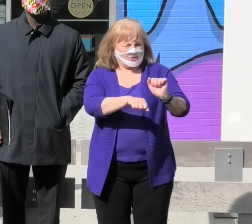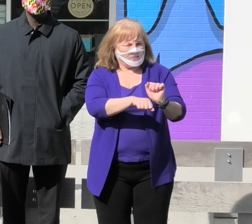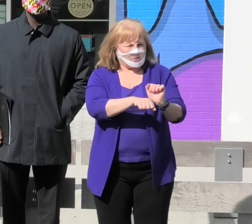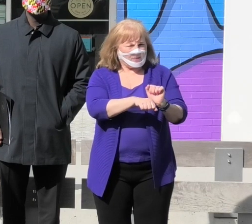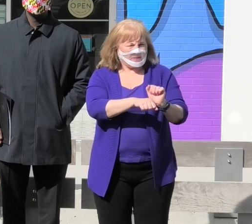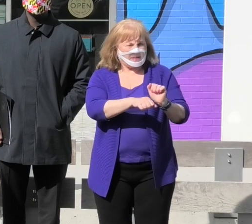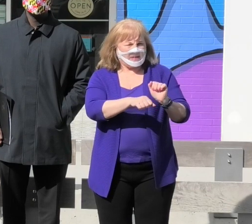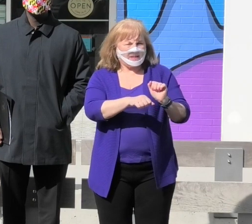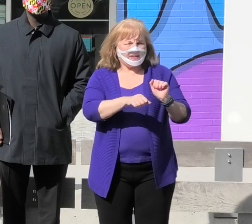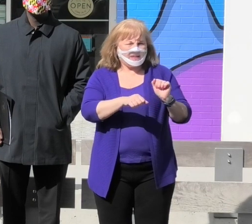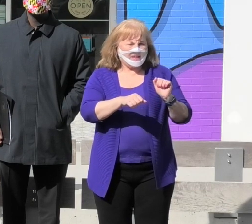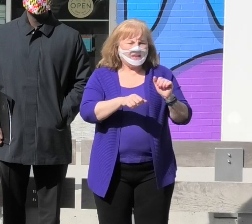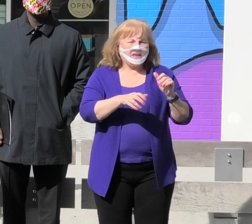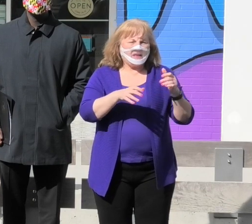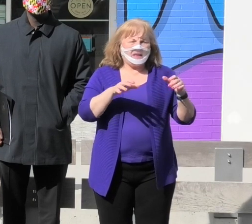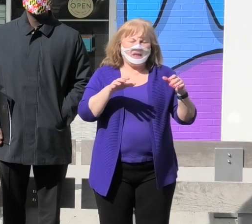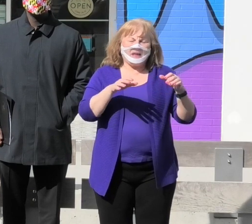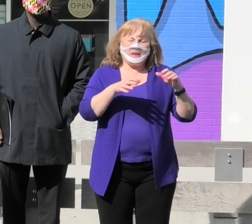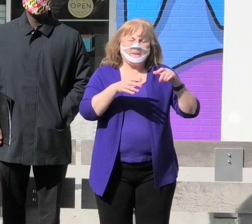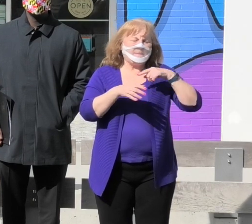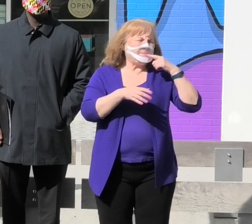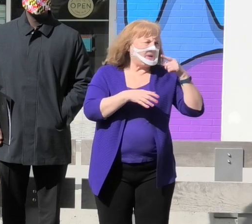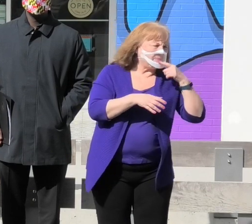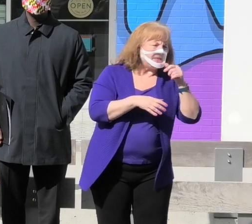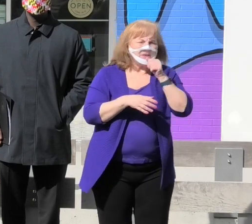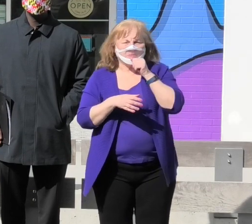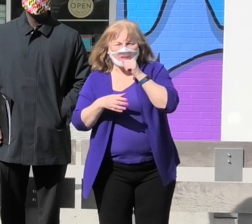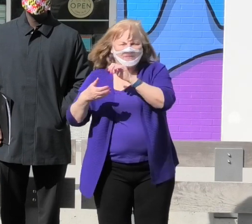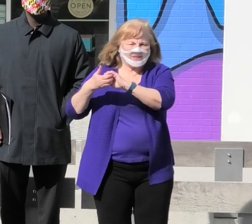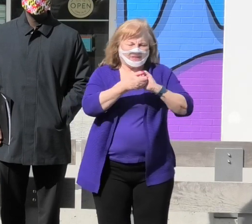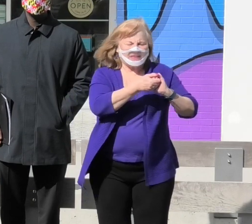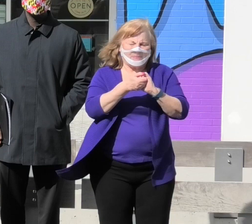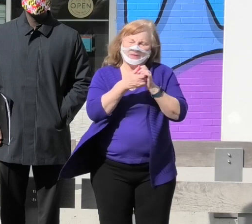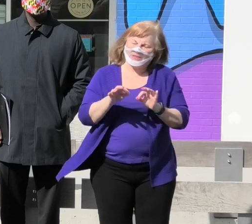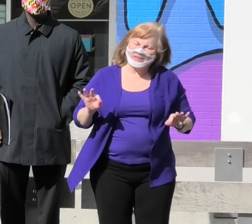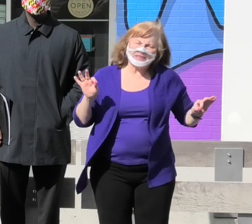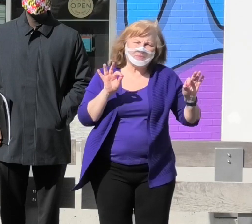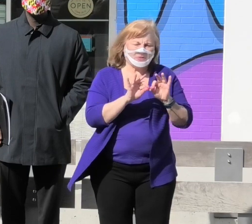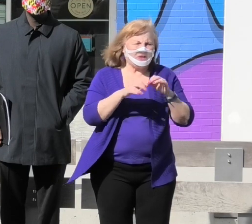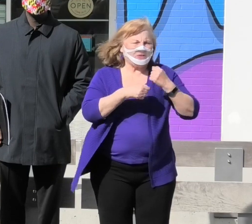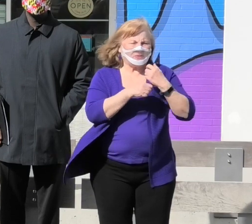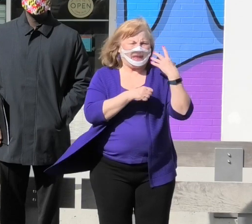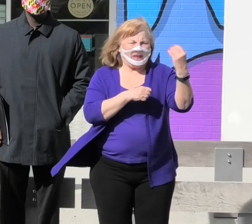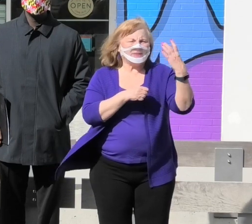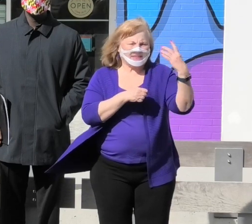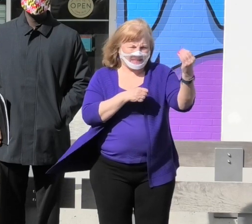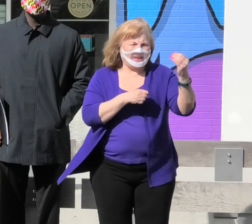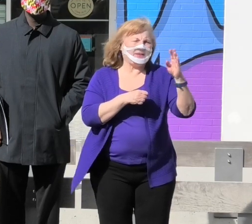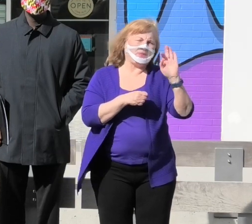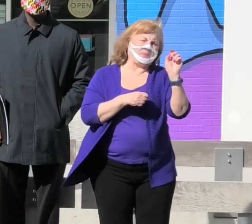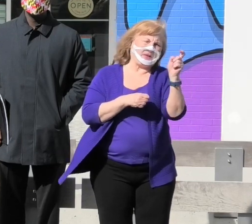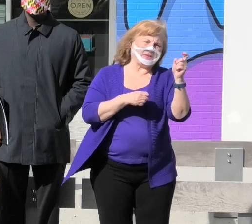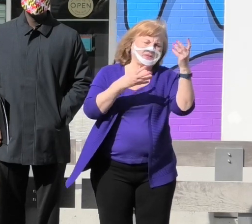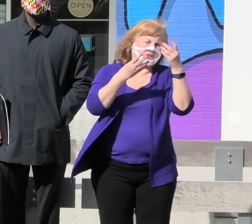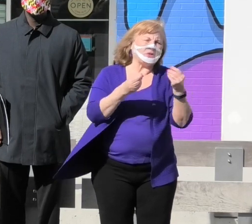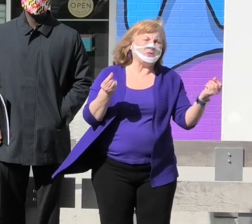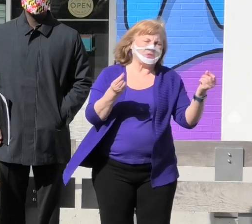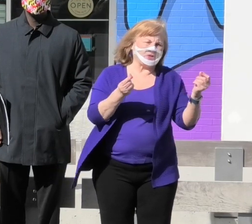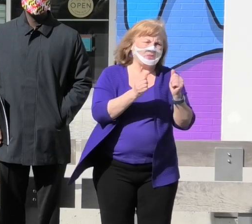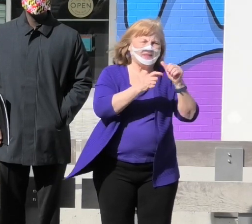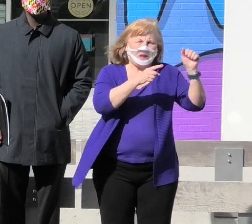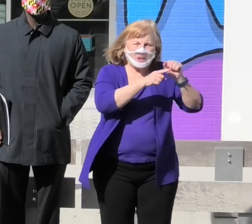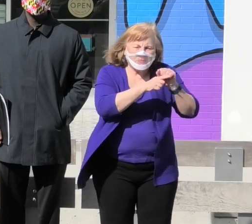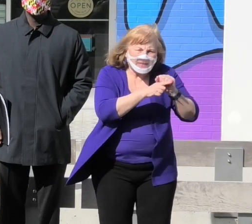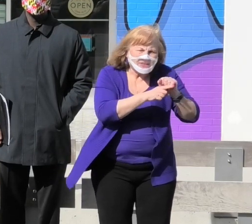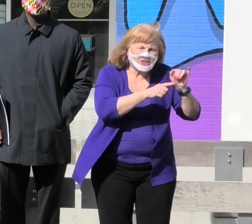a close public private collaboration is crucial. Creative outside the box solutions such as apprenticeships and